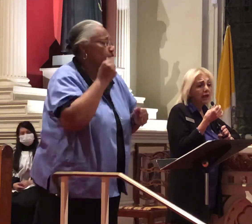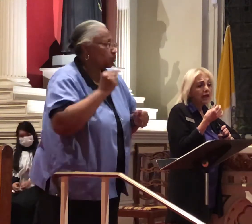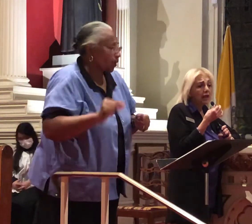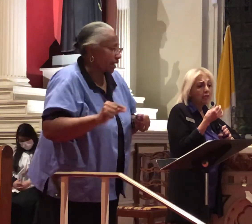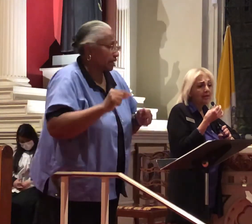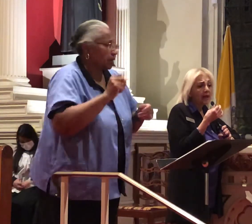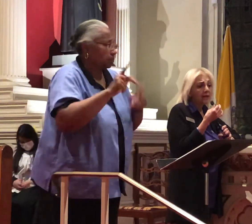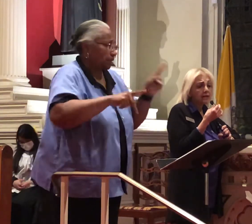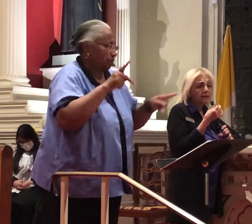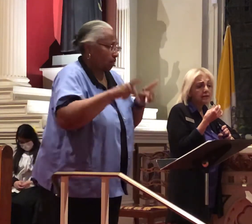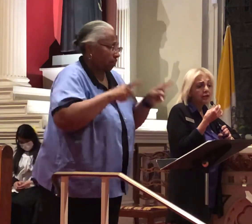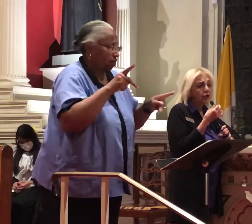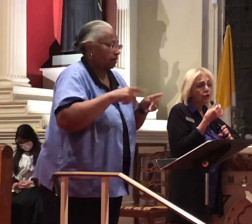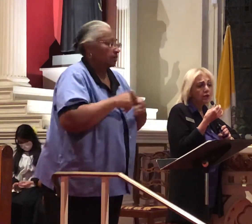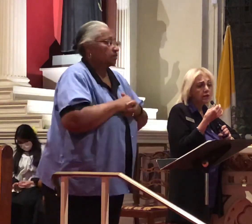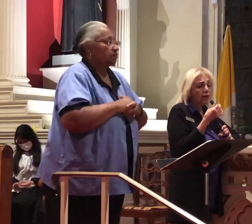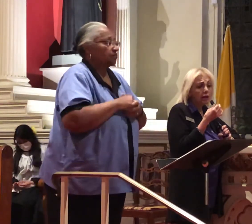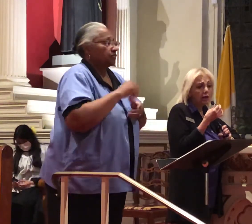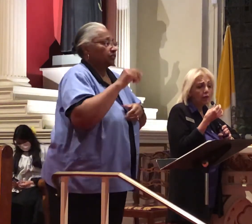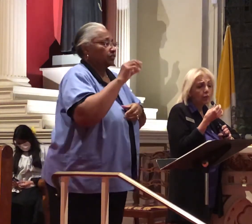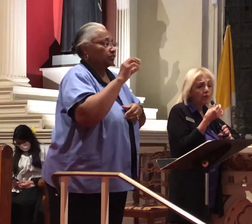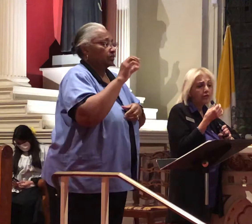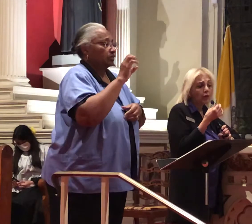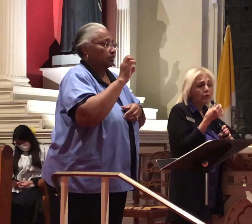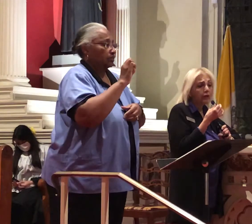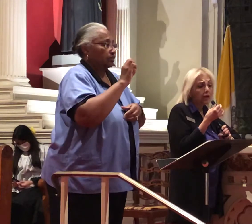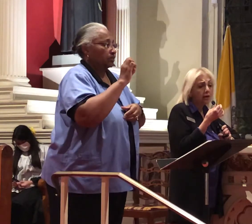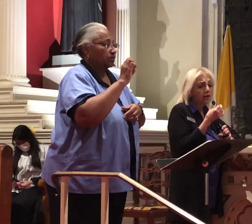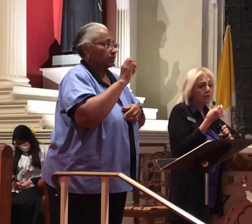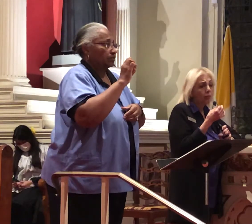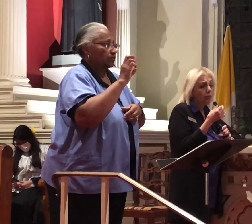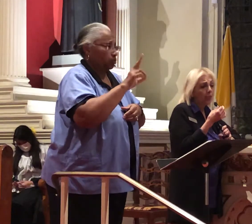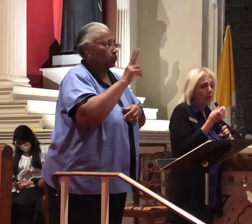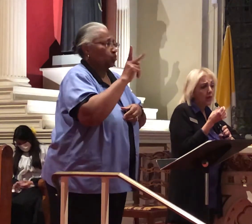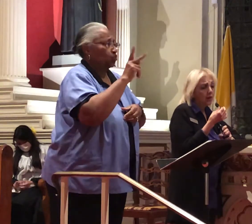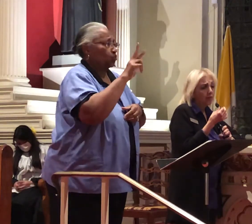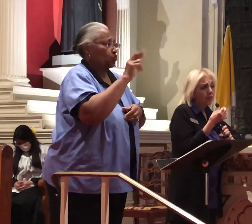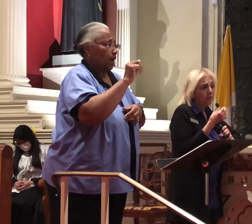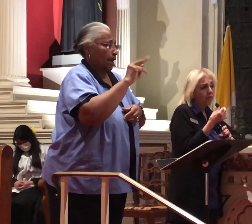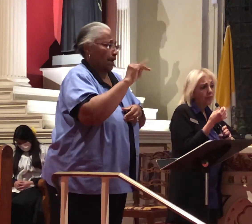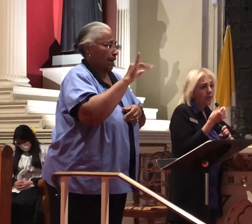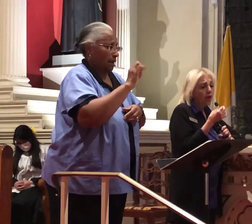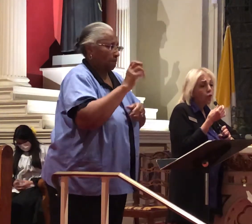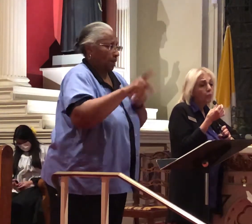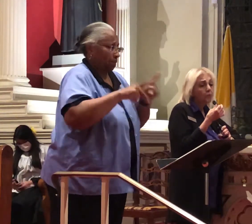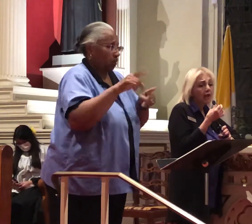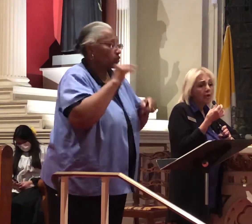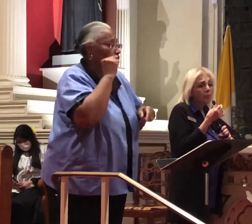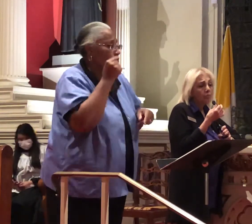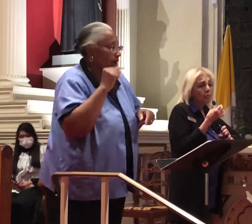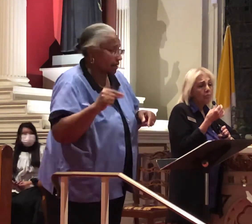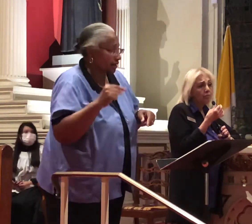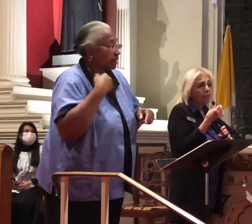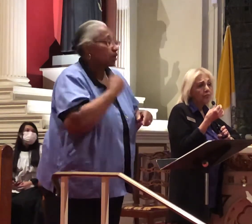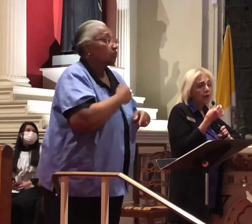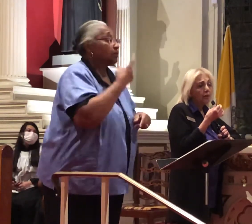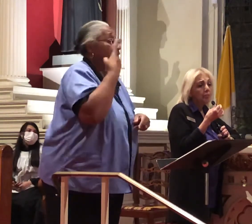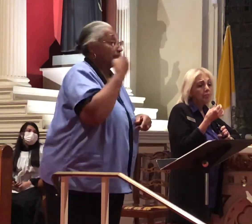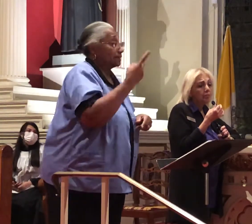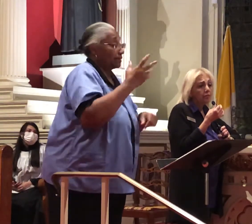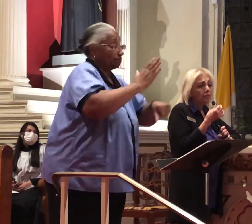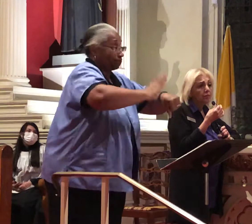we see the threats unheard of